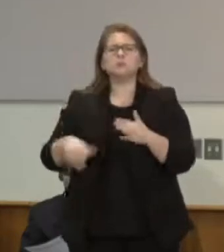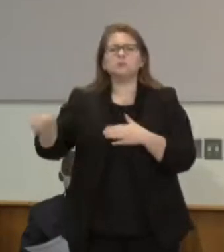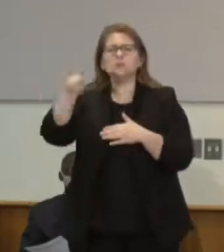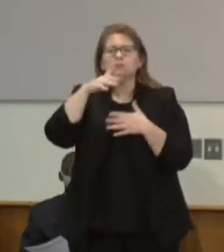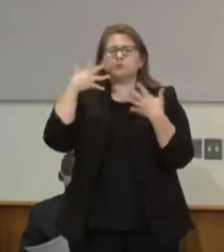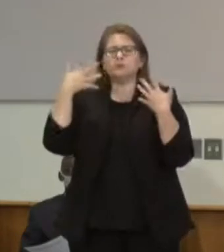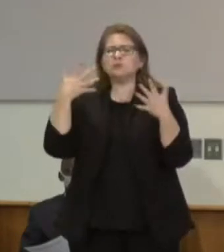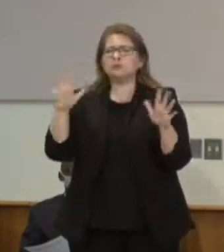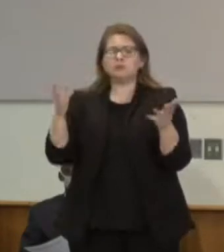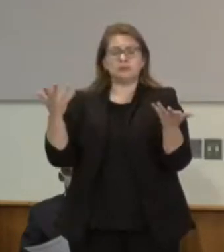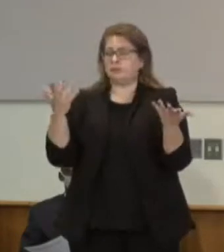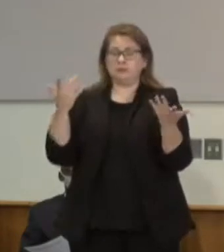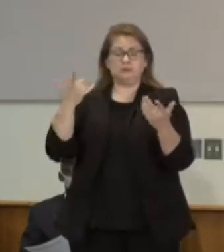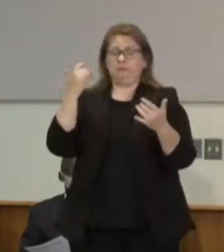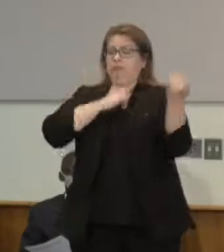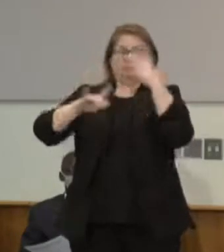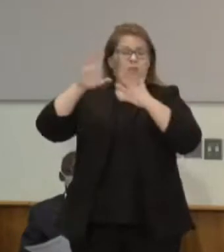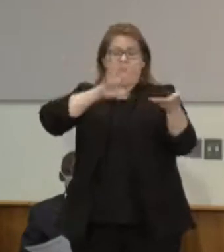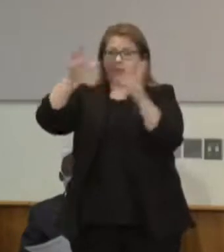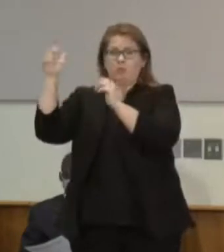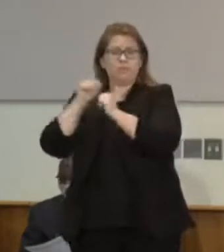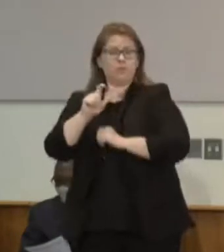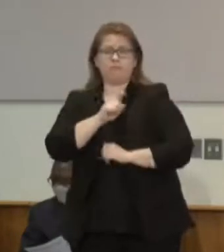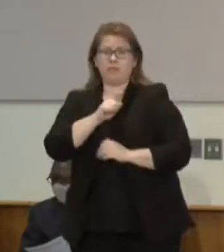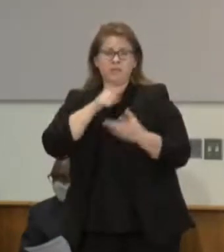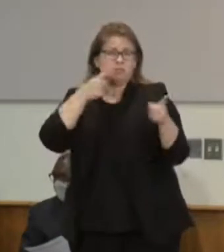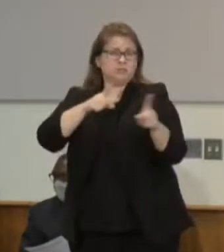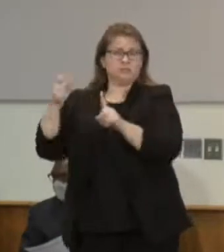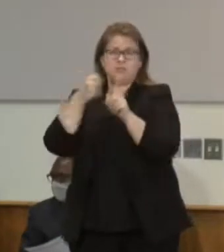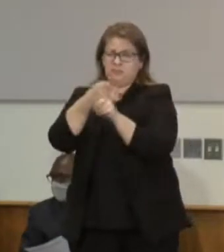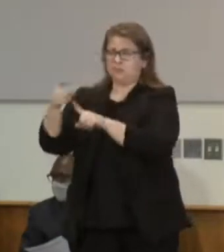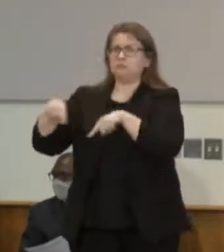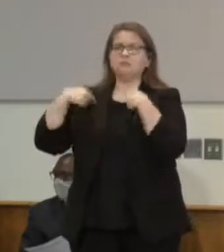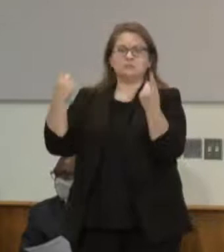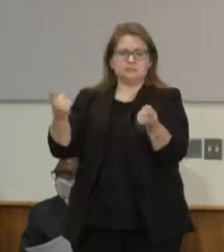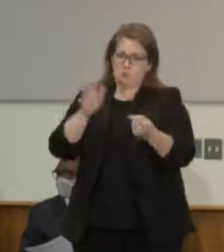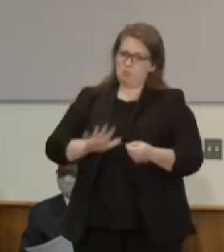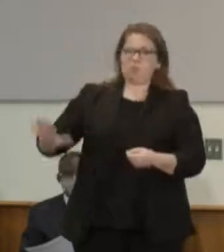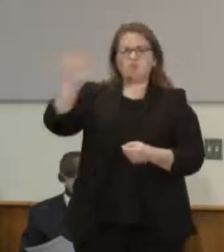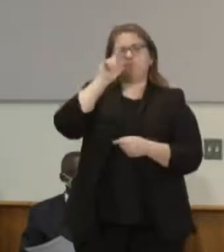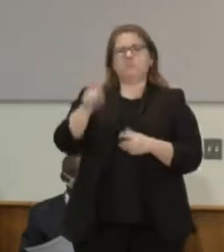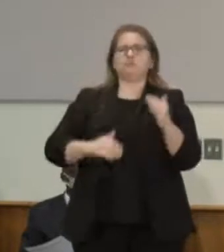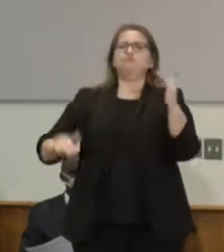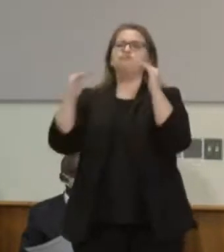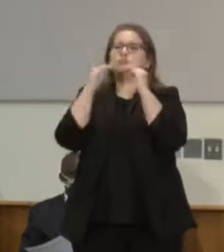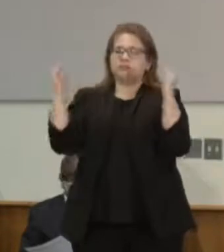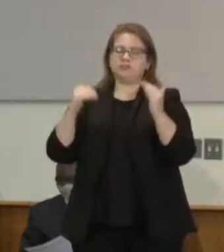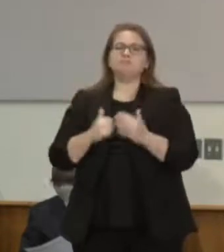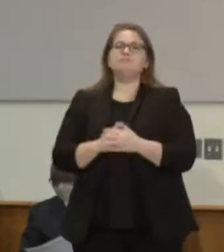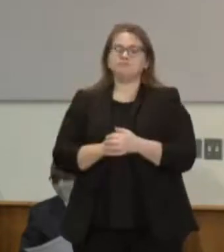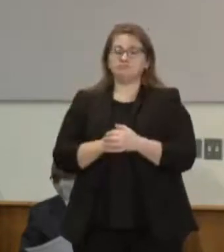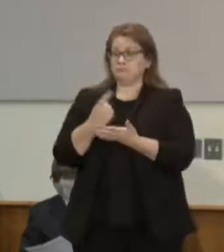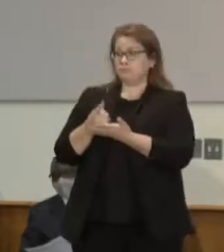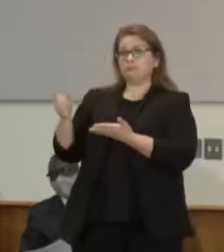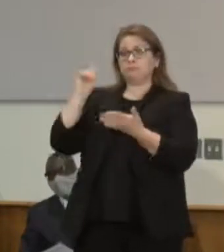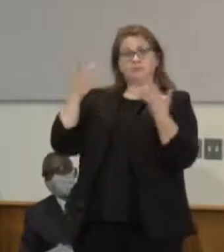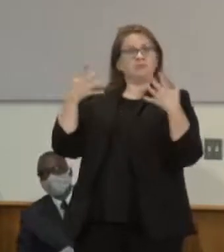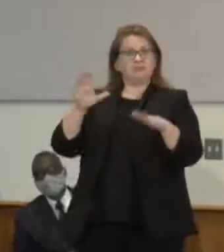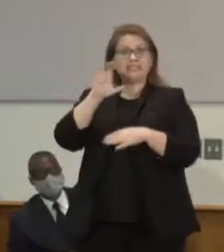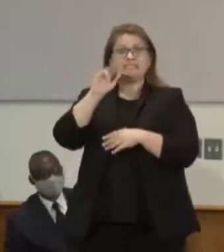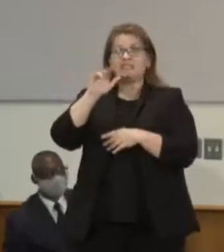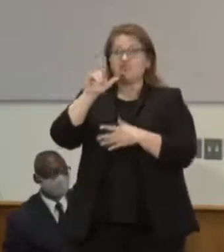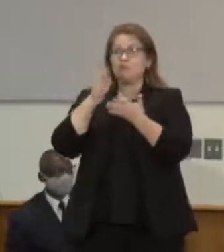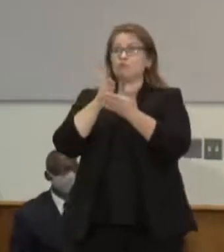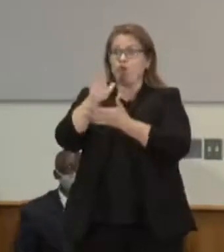Last week, our administration launched a civil rights charge led by the Department of Human Rights Commissioner Rebecca Lucero